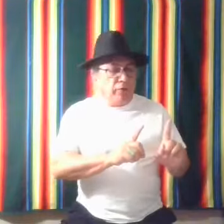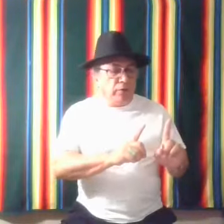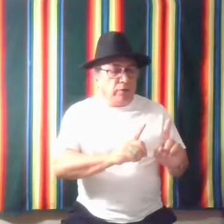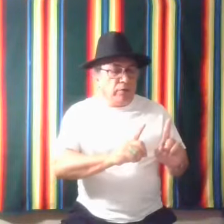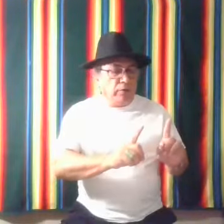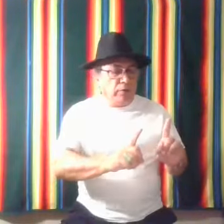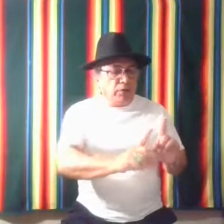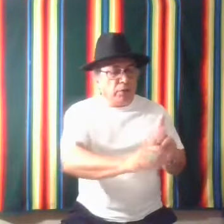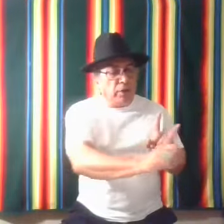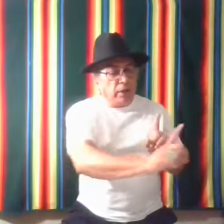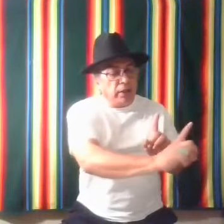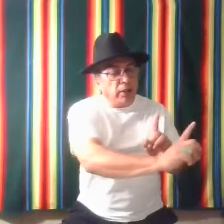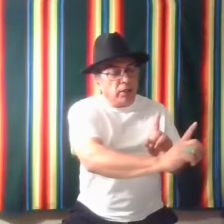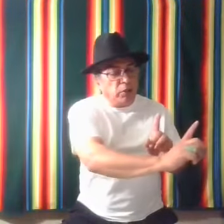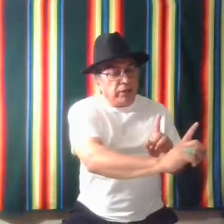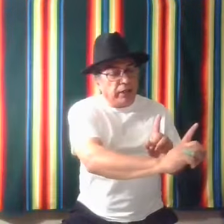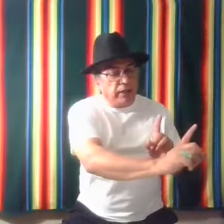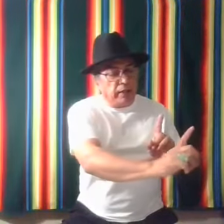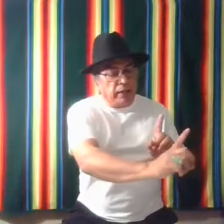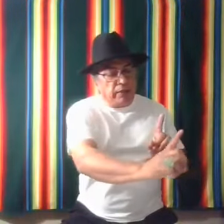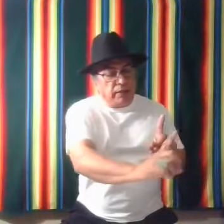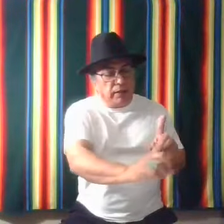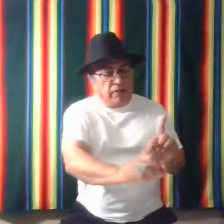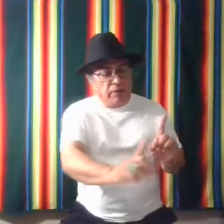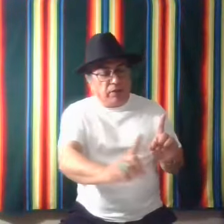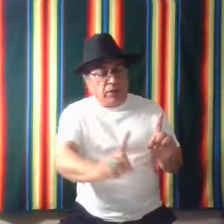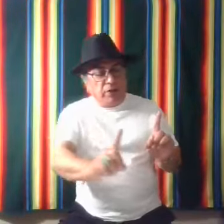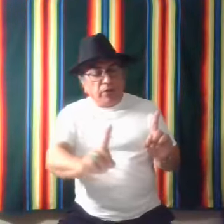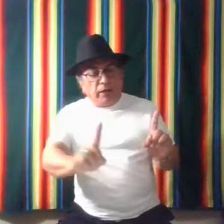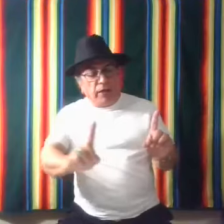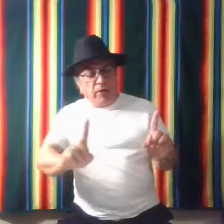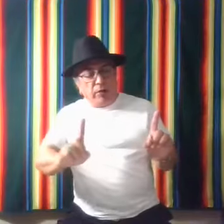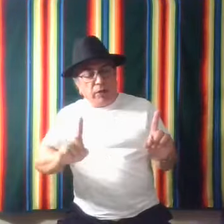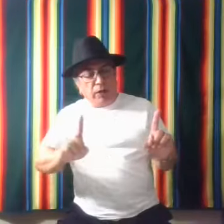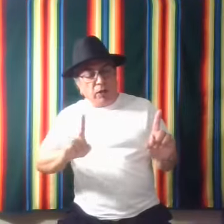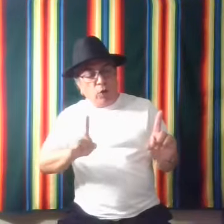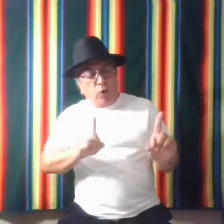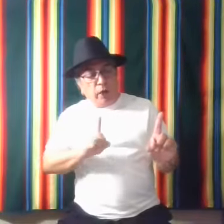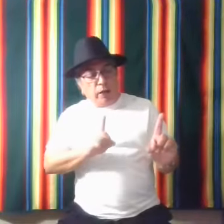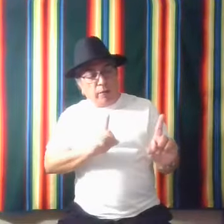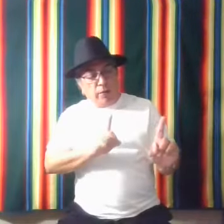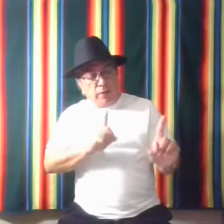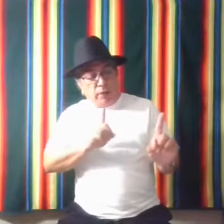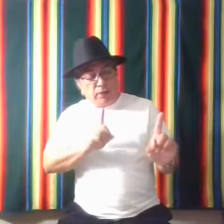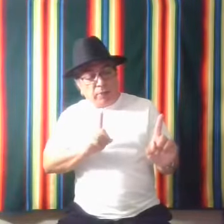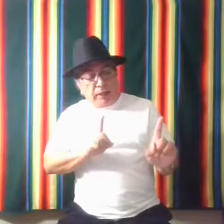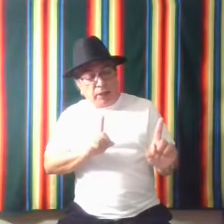after somebody, you would take this finger right here and go around until it's back here,